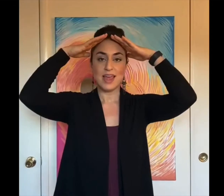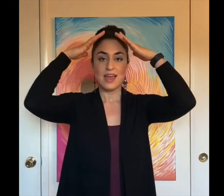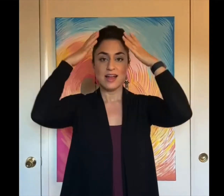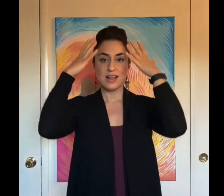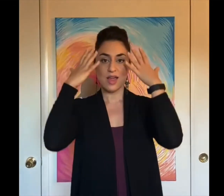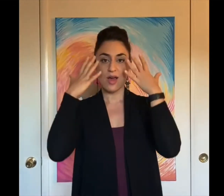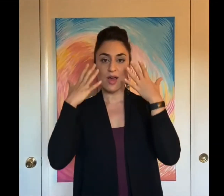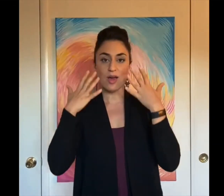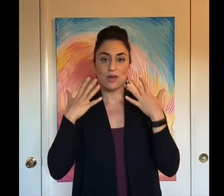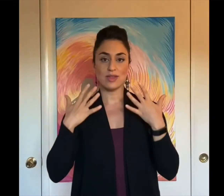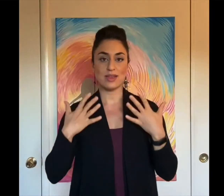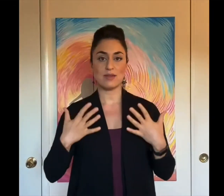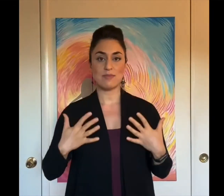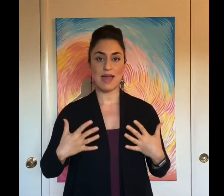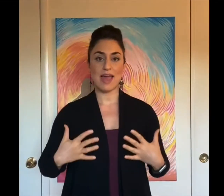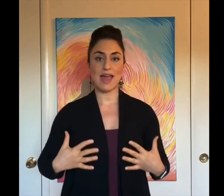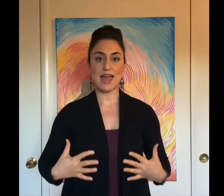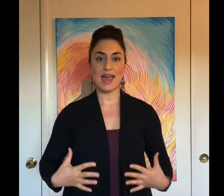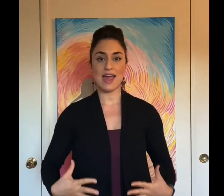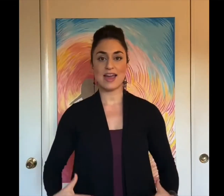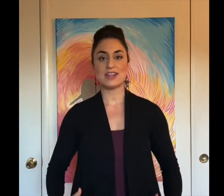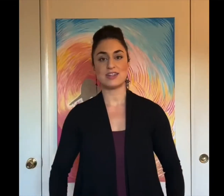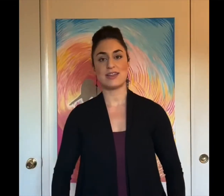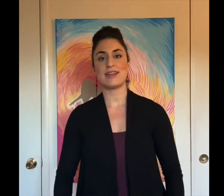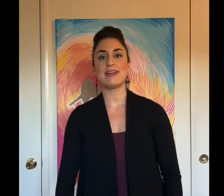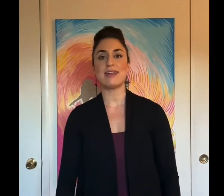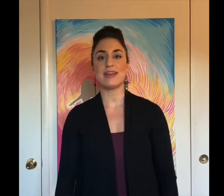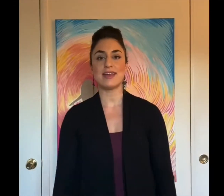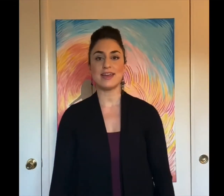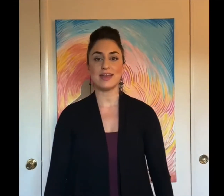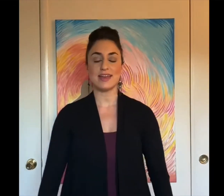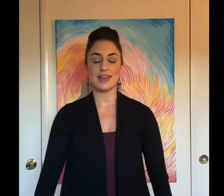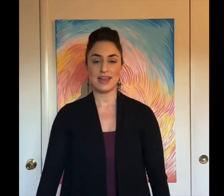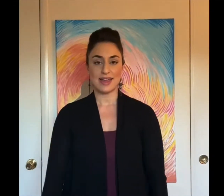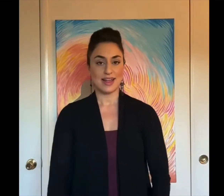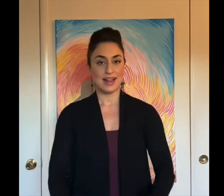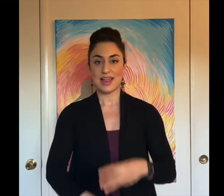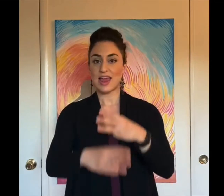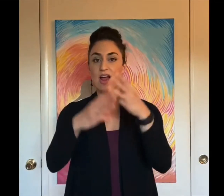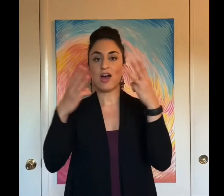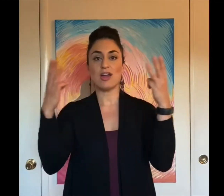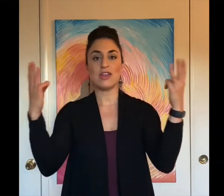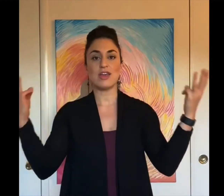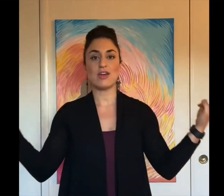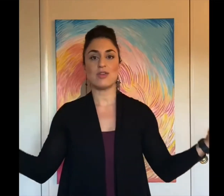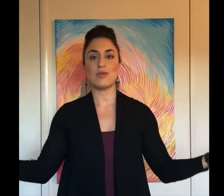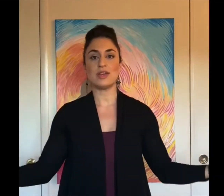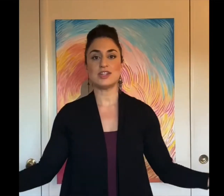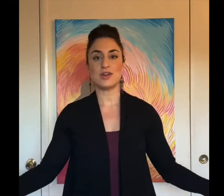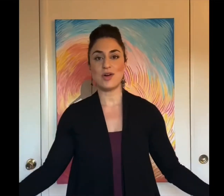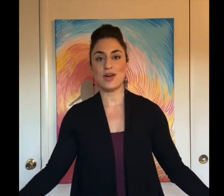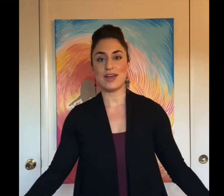Clothed in majesty Let all the earth rejoice